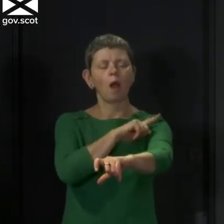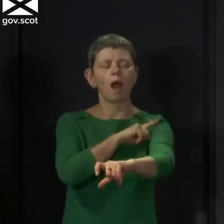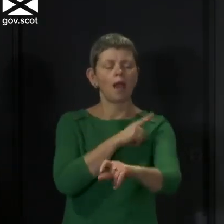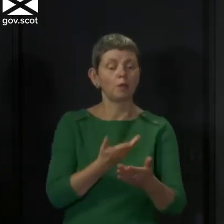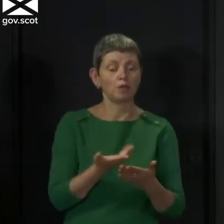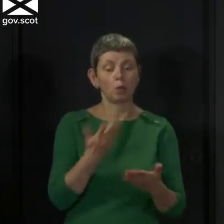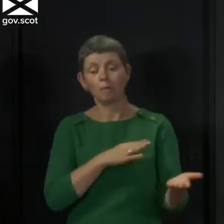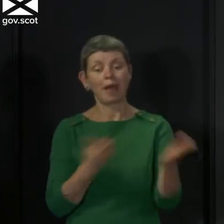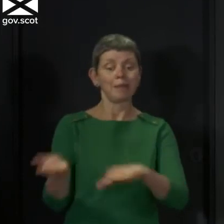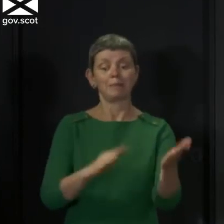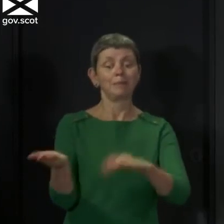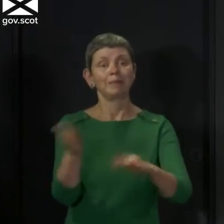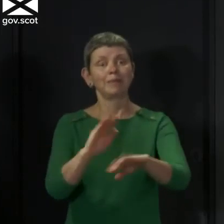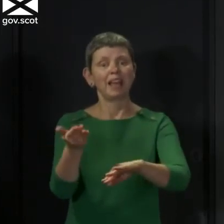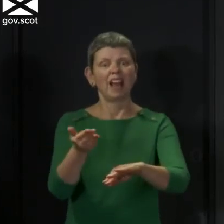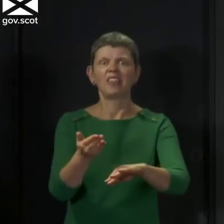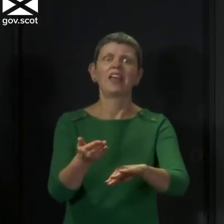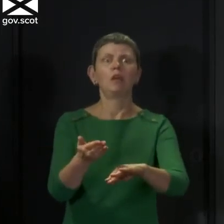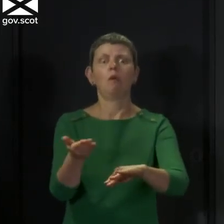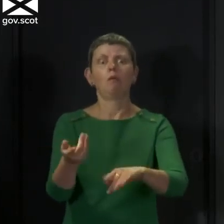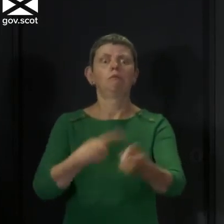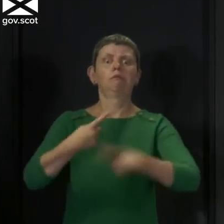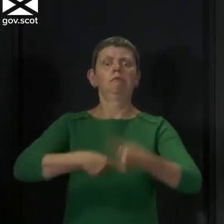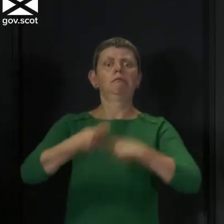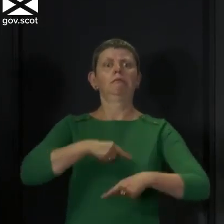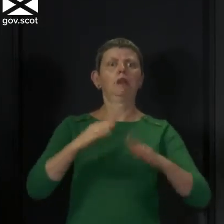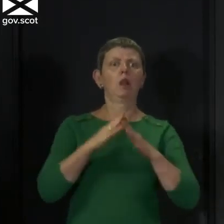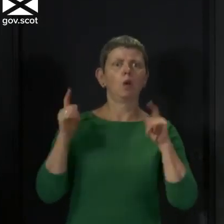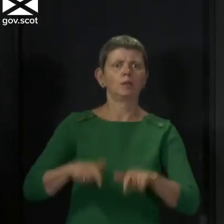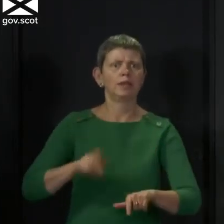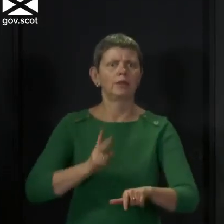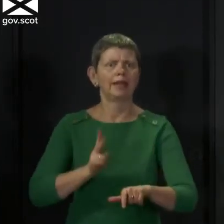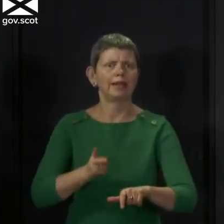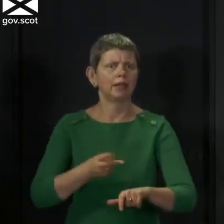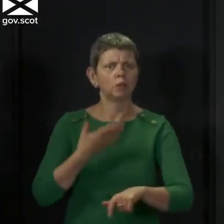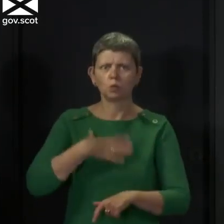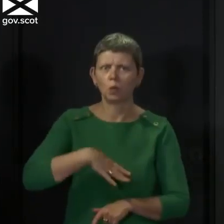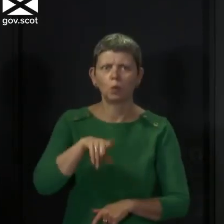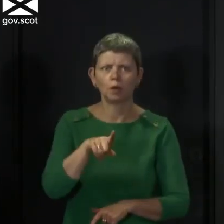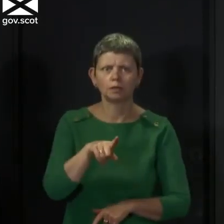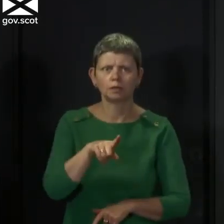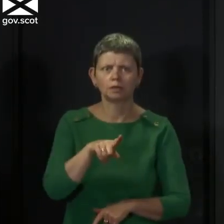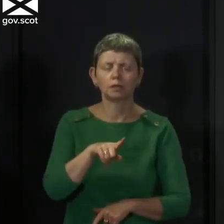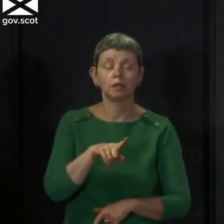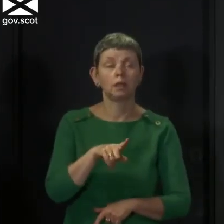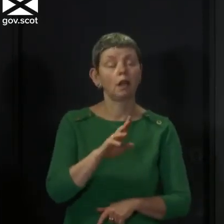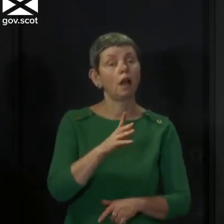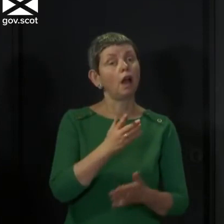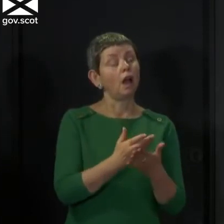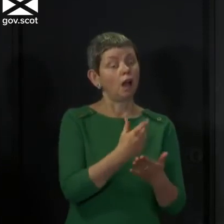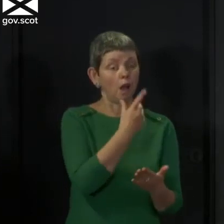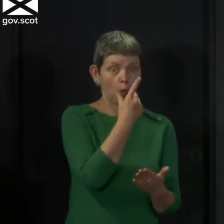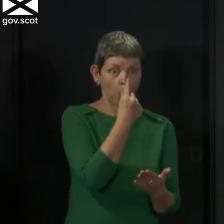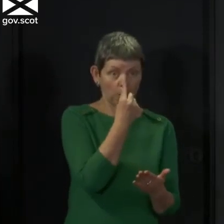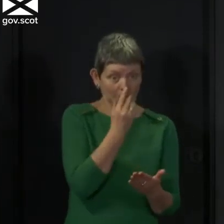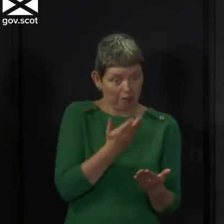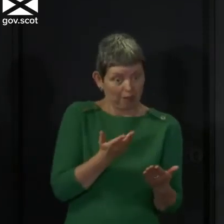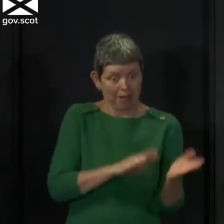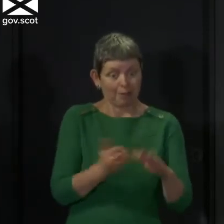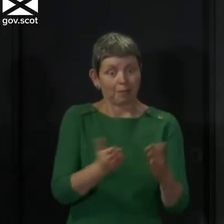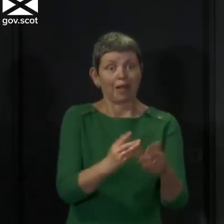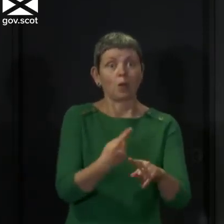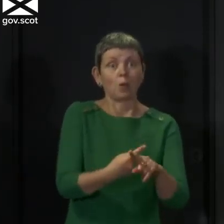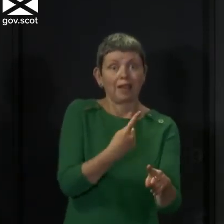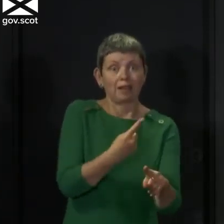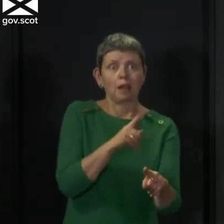large parts of our economy. So we could go much quicker right now, and I'm sure there would be people that would welcome that. But if the price